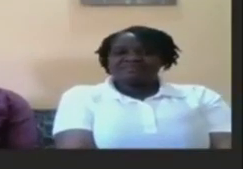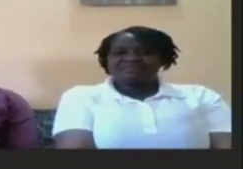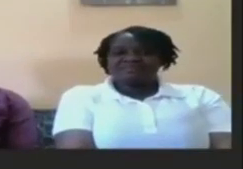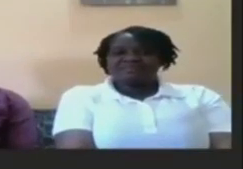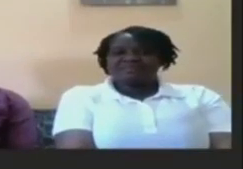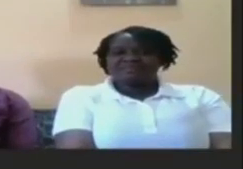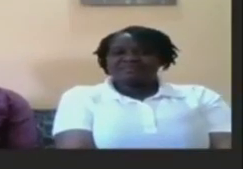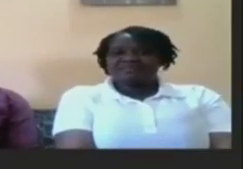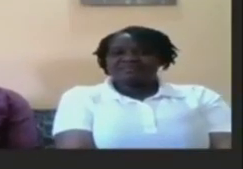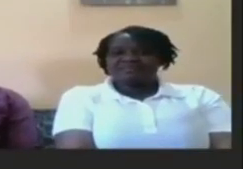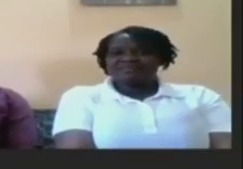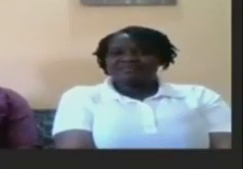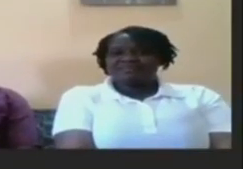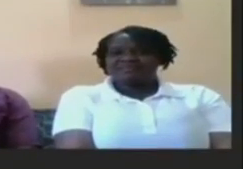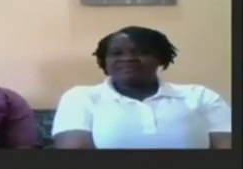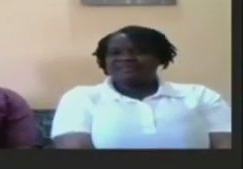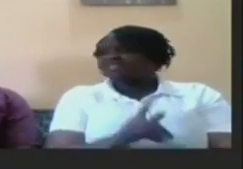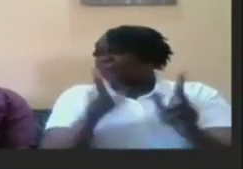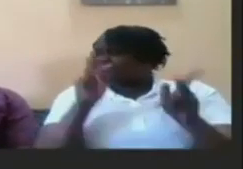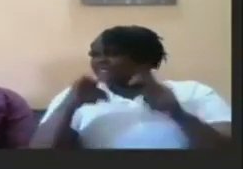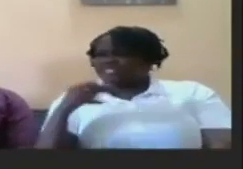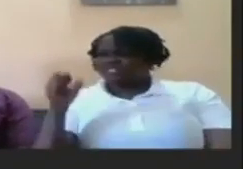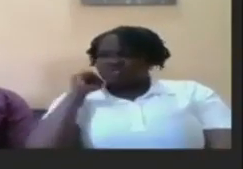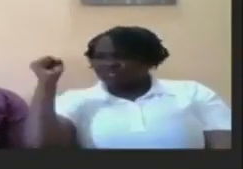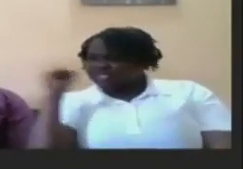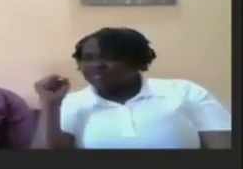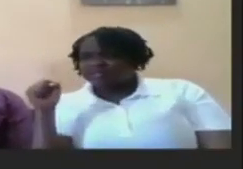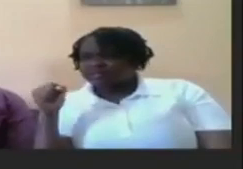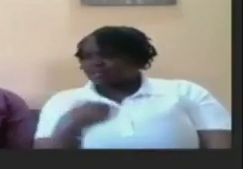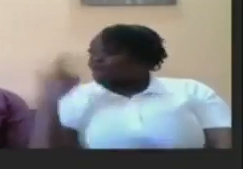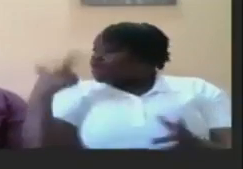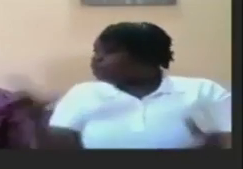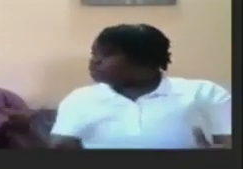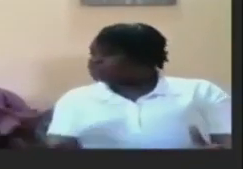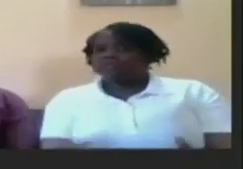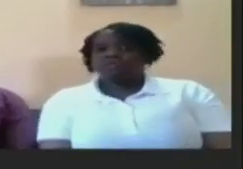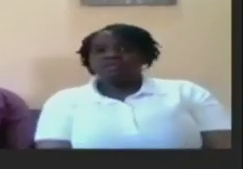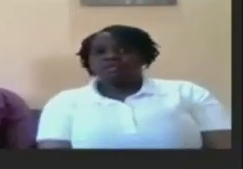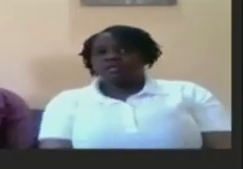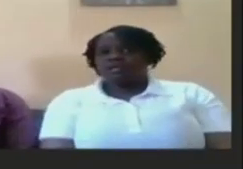is in distress they are lost right how would you say i need help